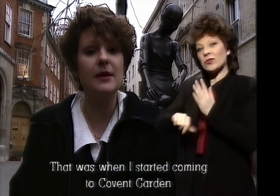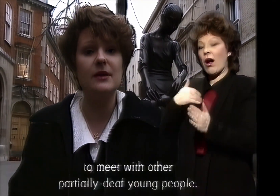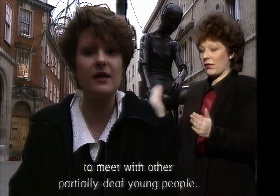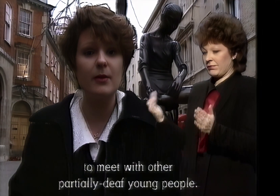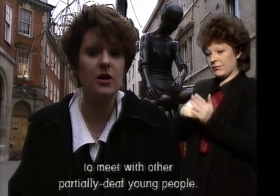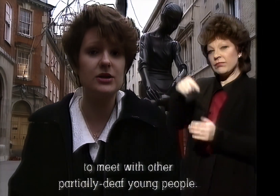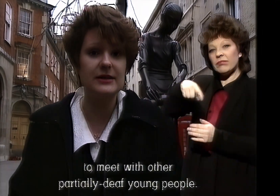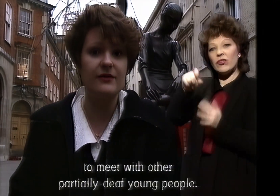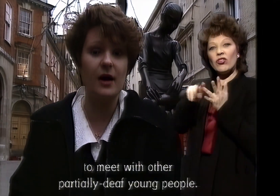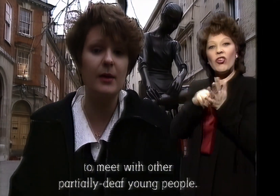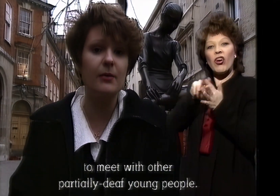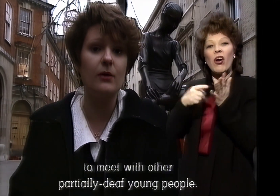meet with other partially deaf young people.